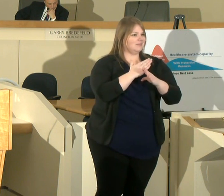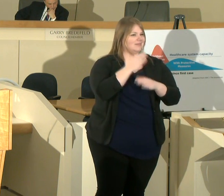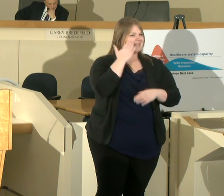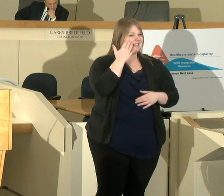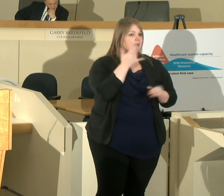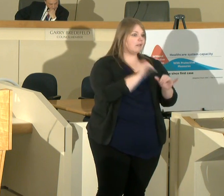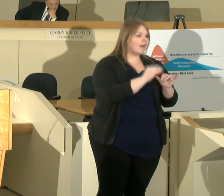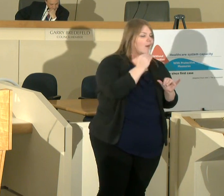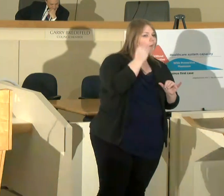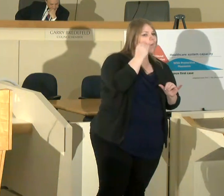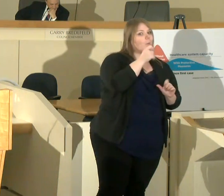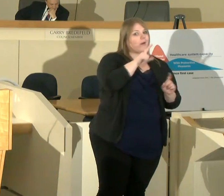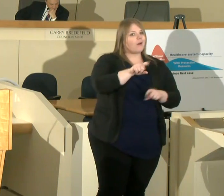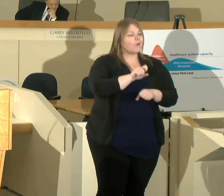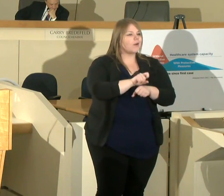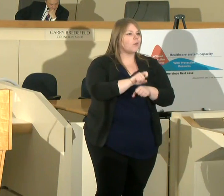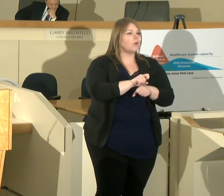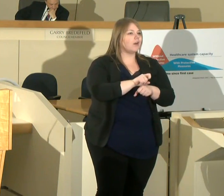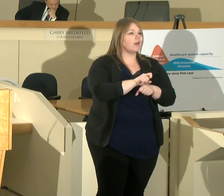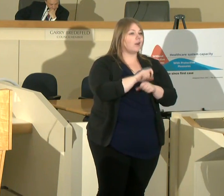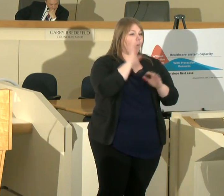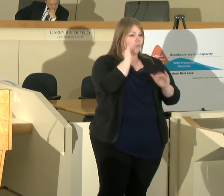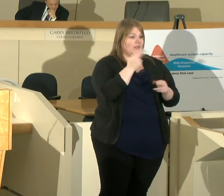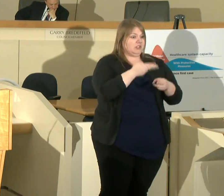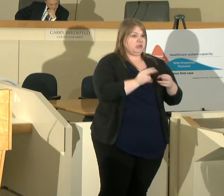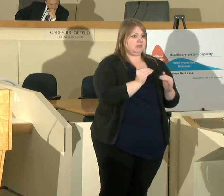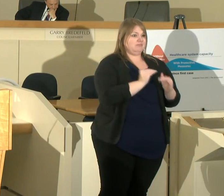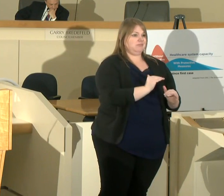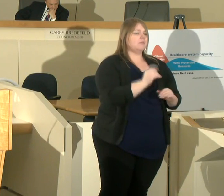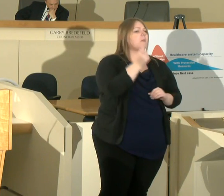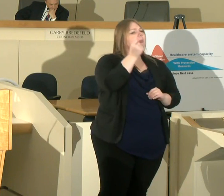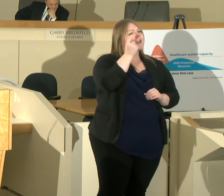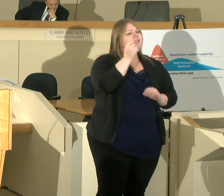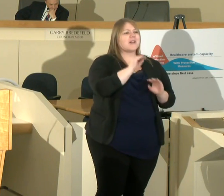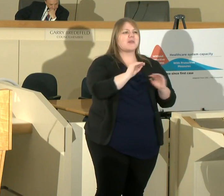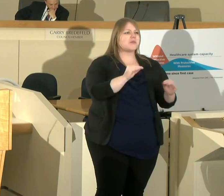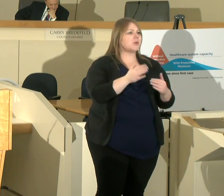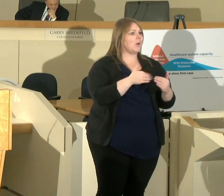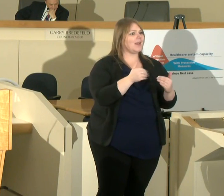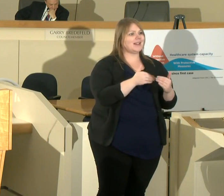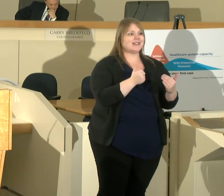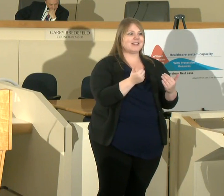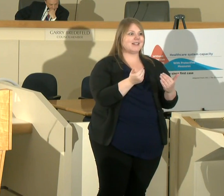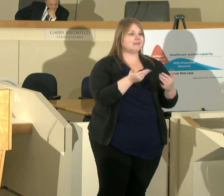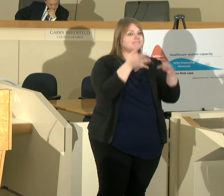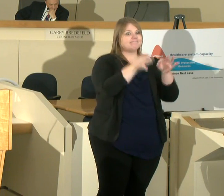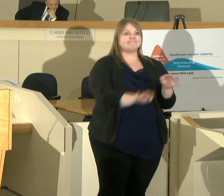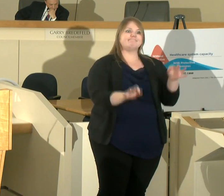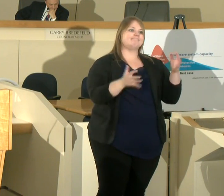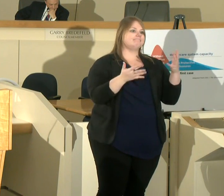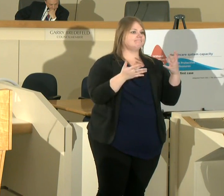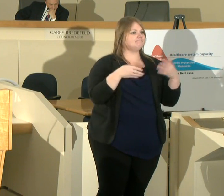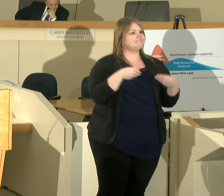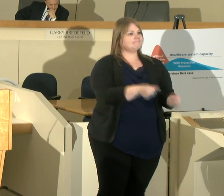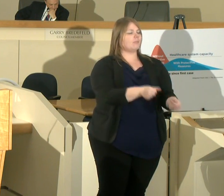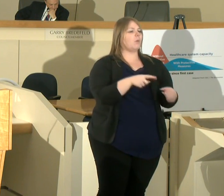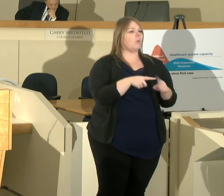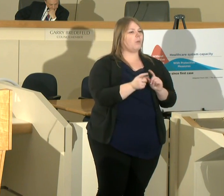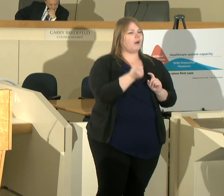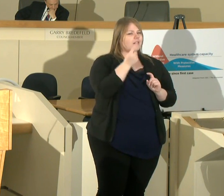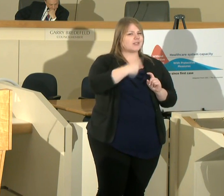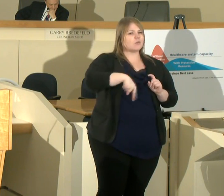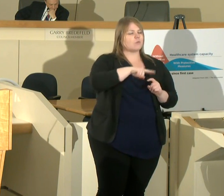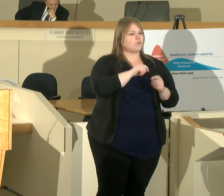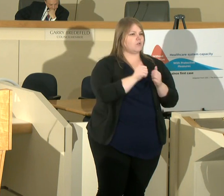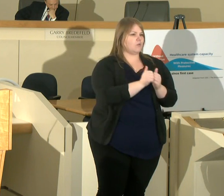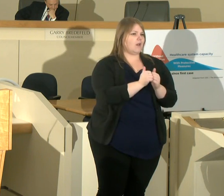not going to work and so on so there's no easy path and this can be painful for all of us but we're all in together and the